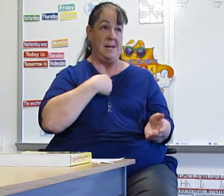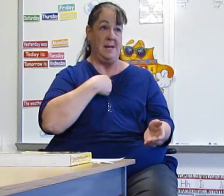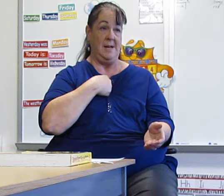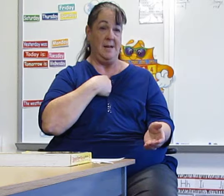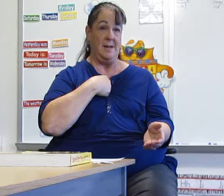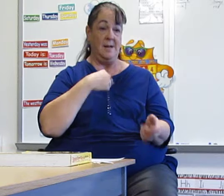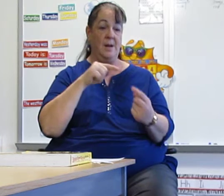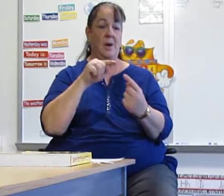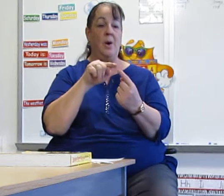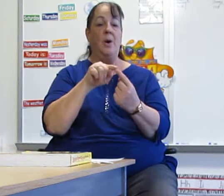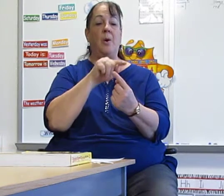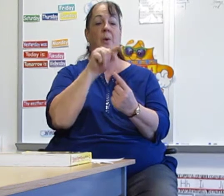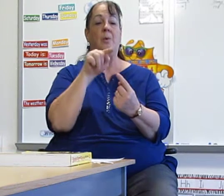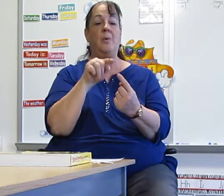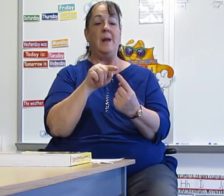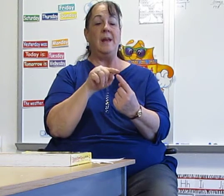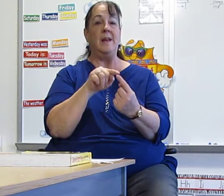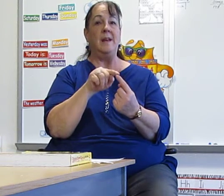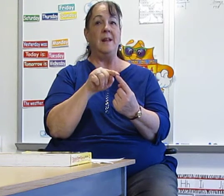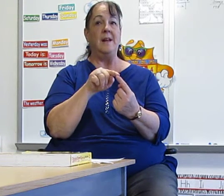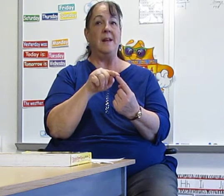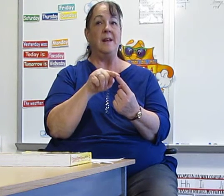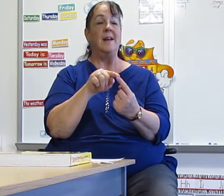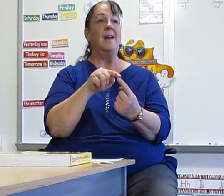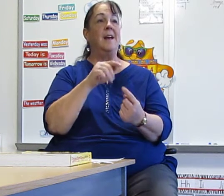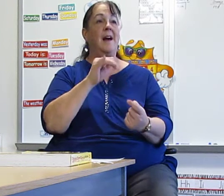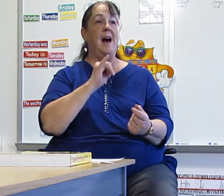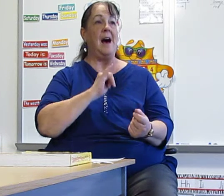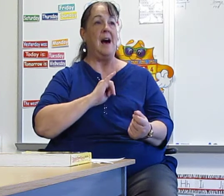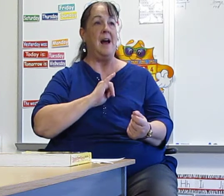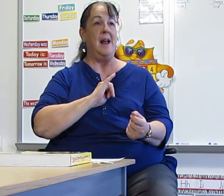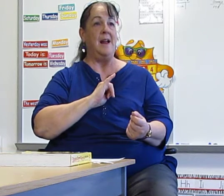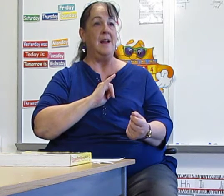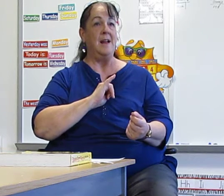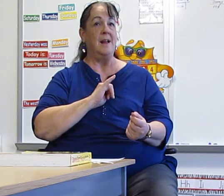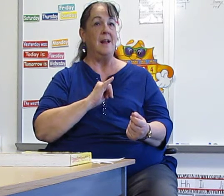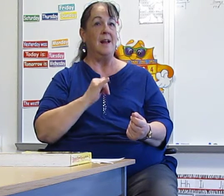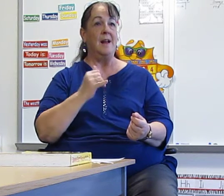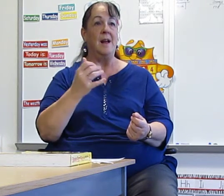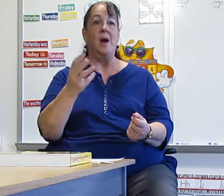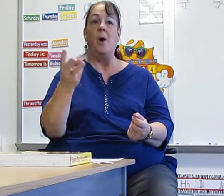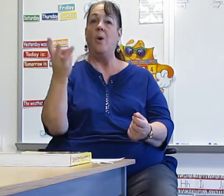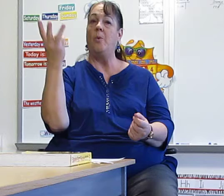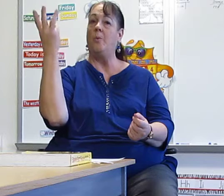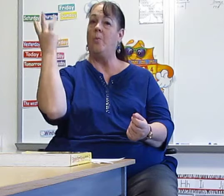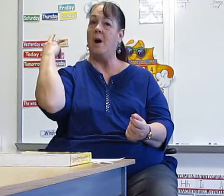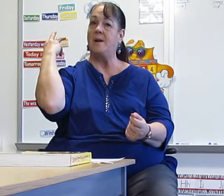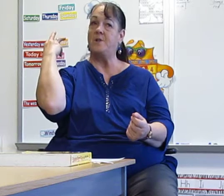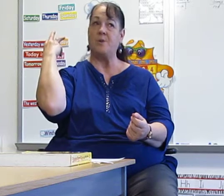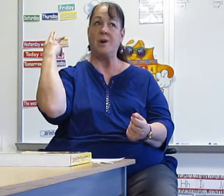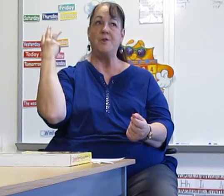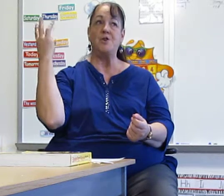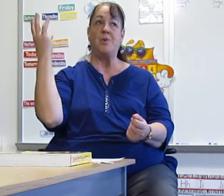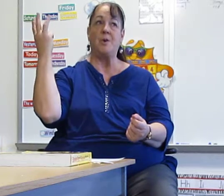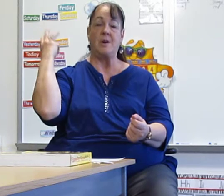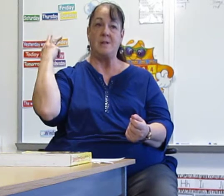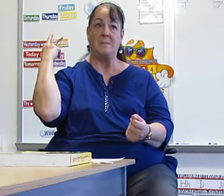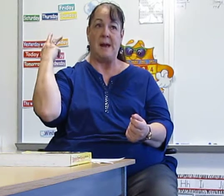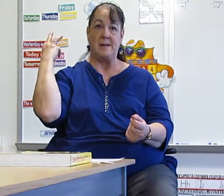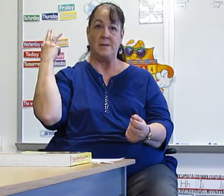when I was, throw it over your shoulder because it's past,